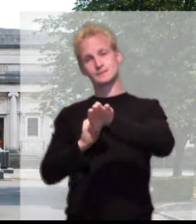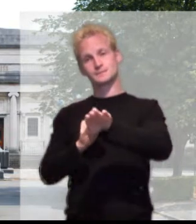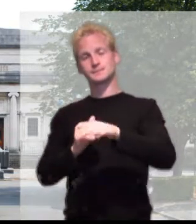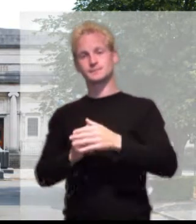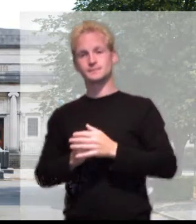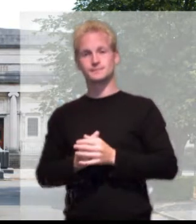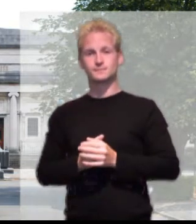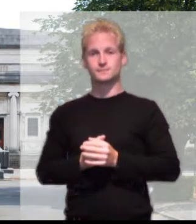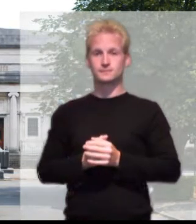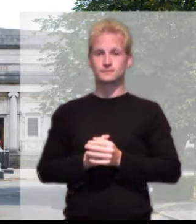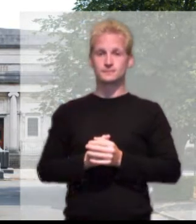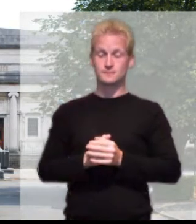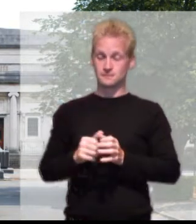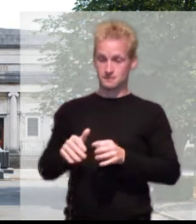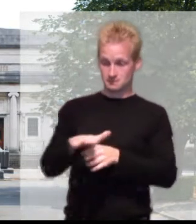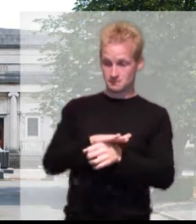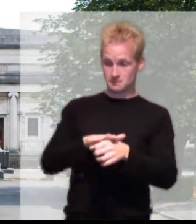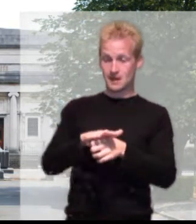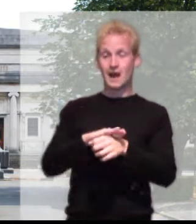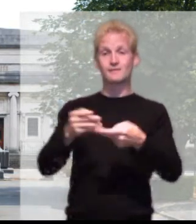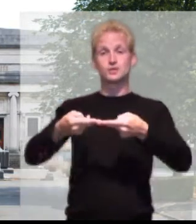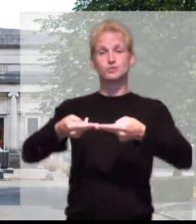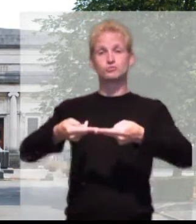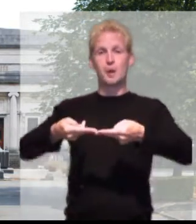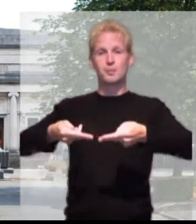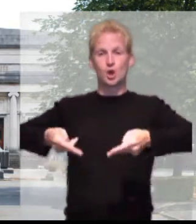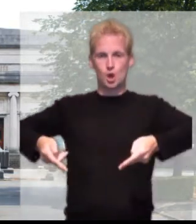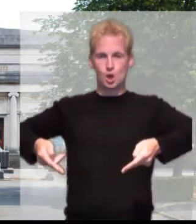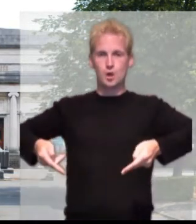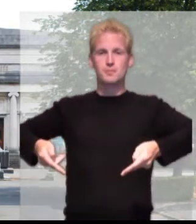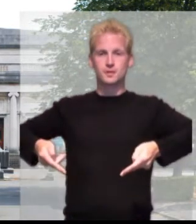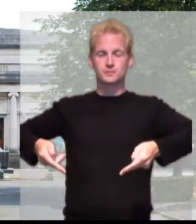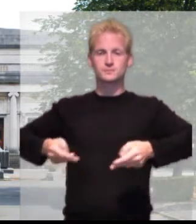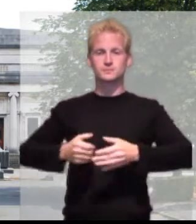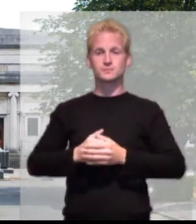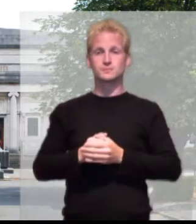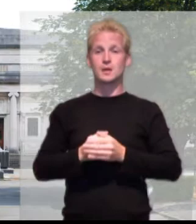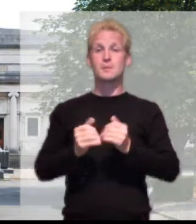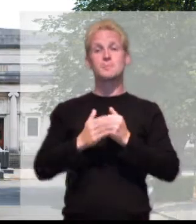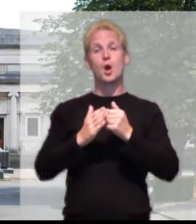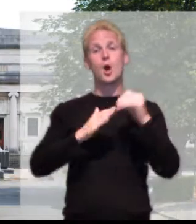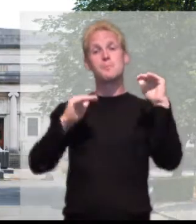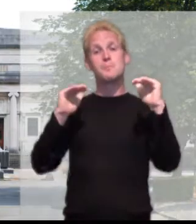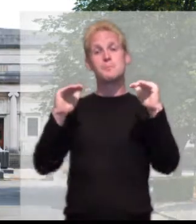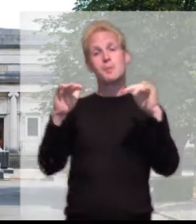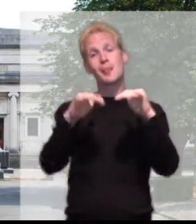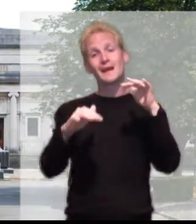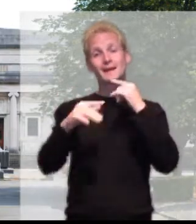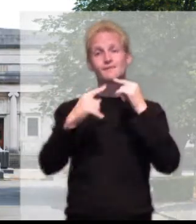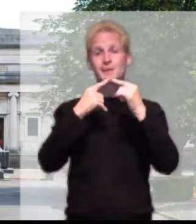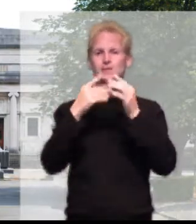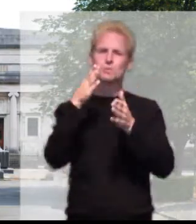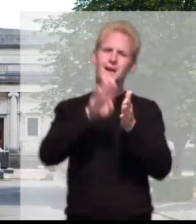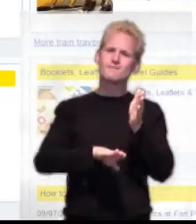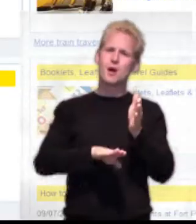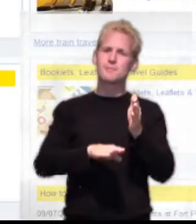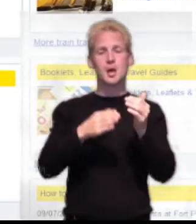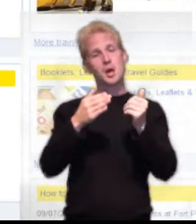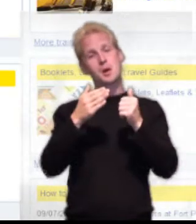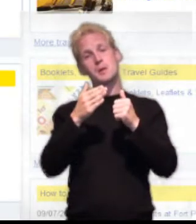There are dropped curbs at pedestrian crossings. More public transport access information on Mersey Travel